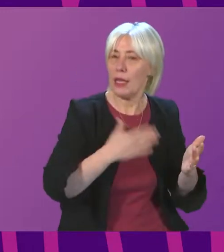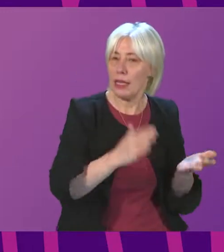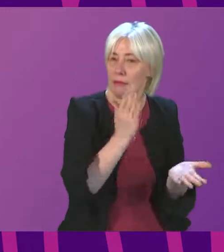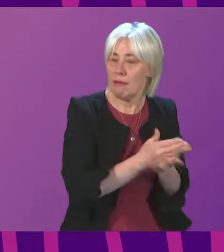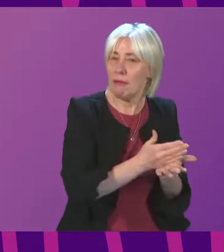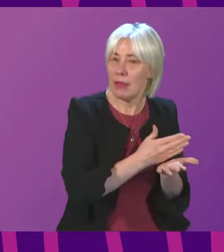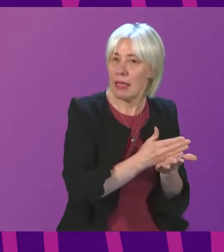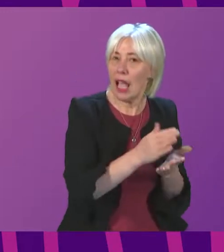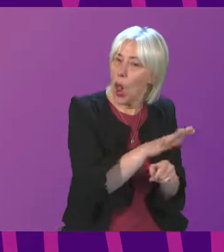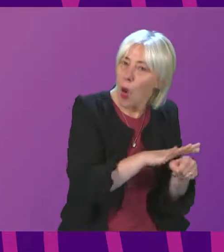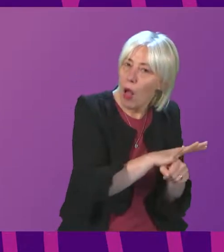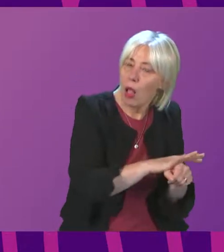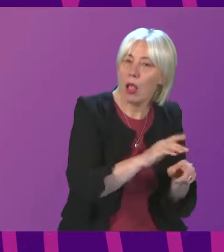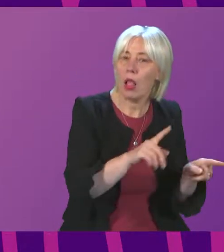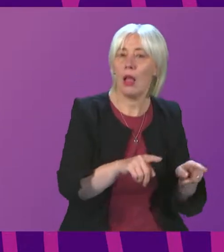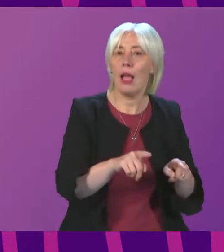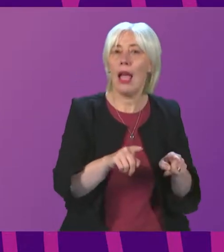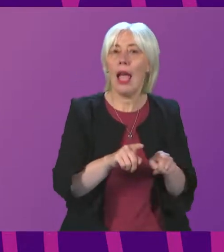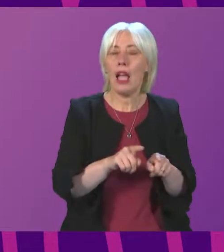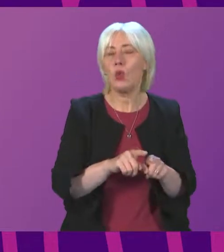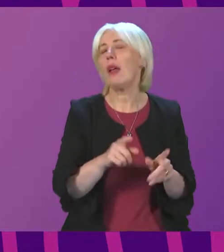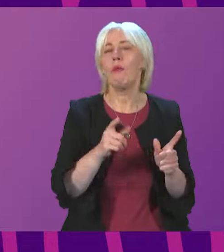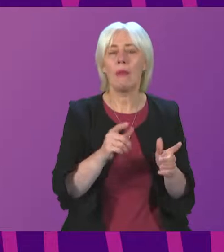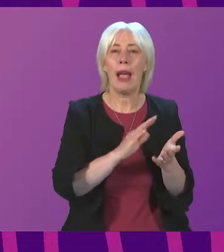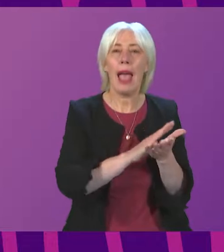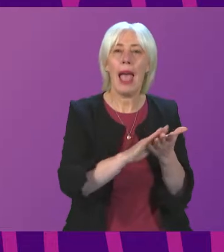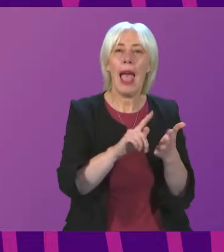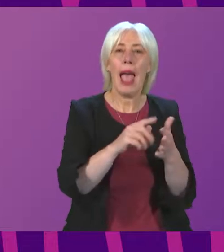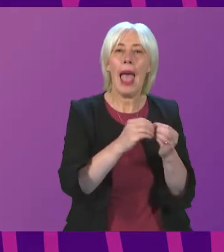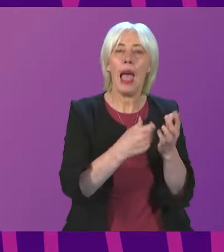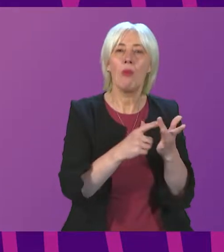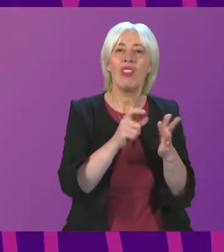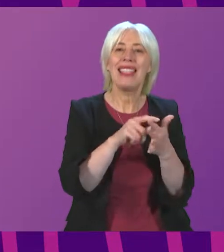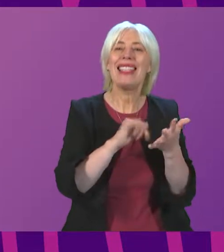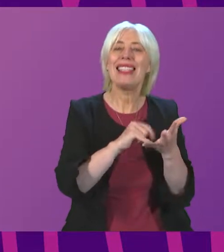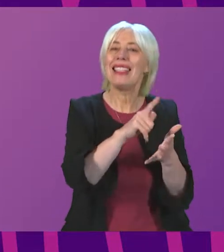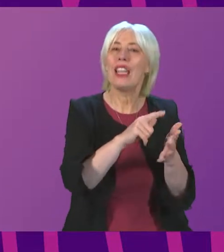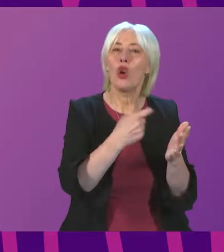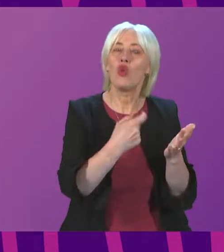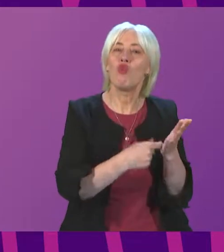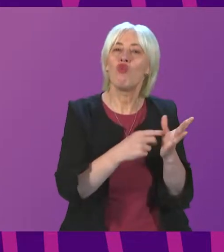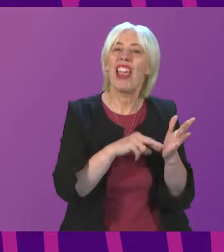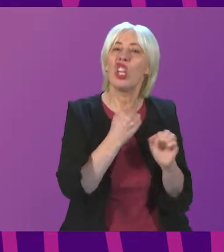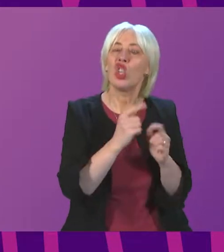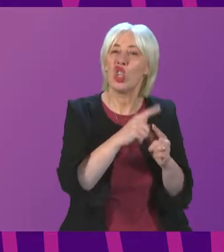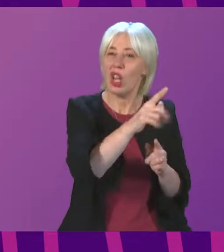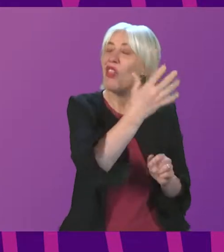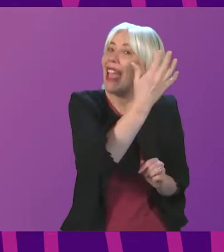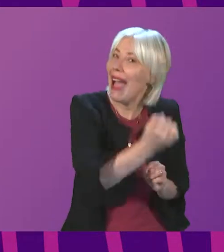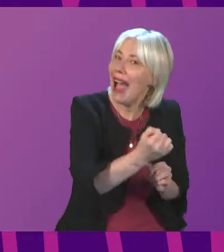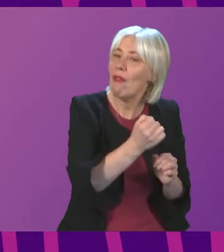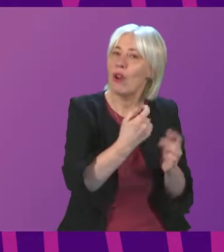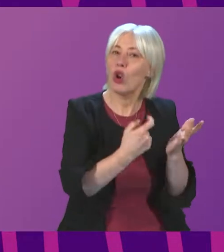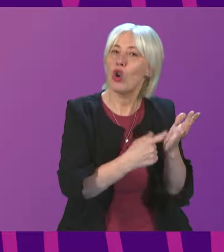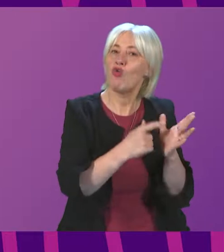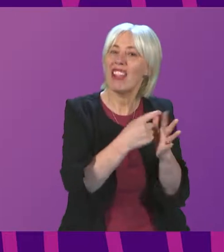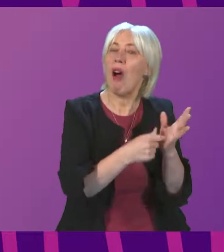also provides potential solution in that they have radar there, so HIAR could work